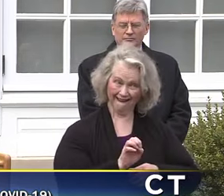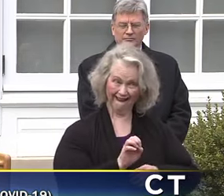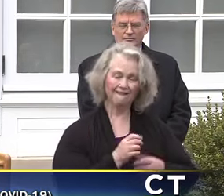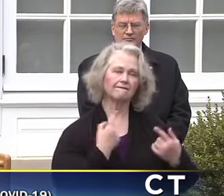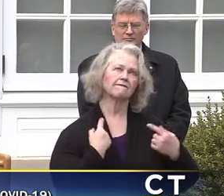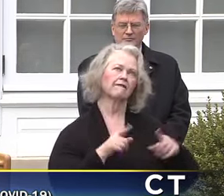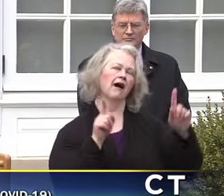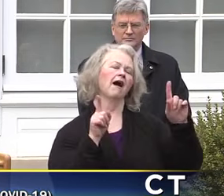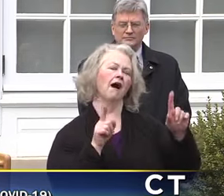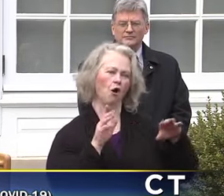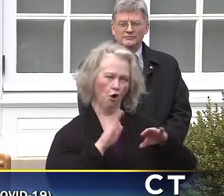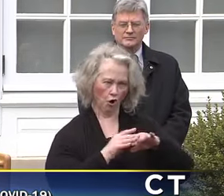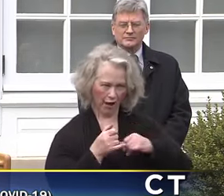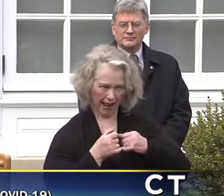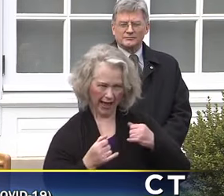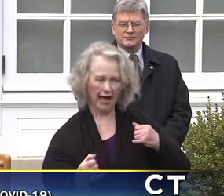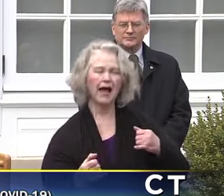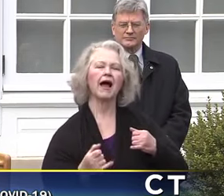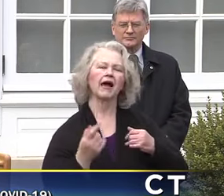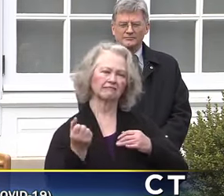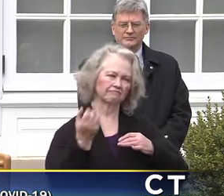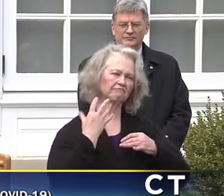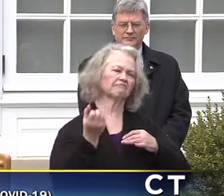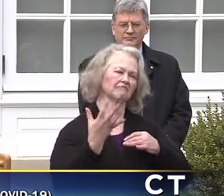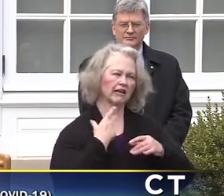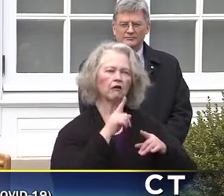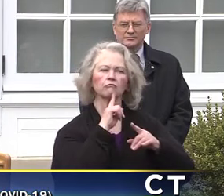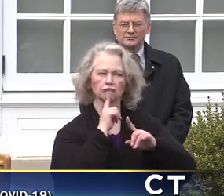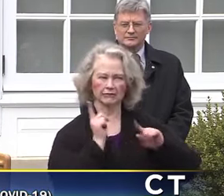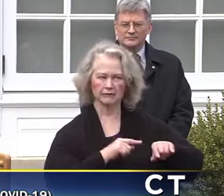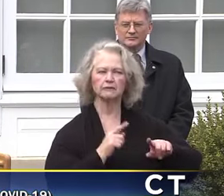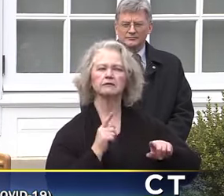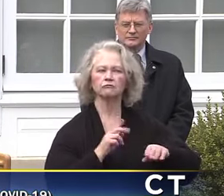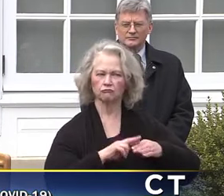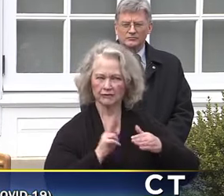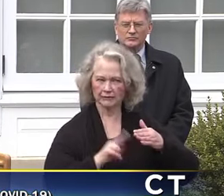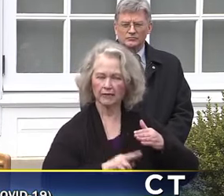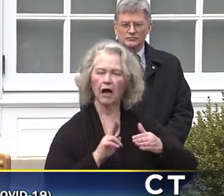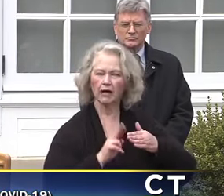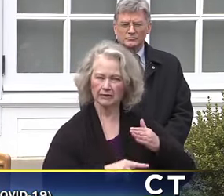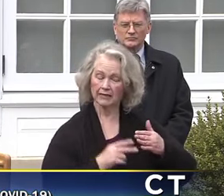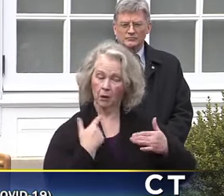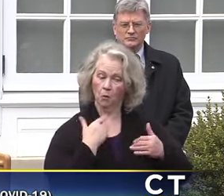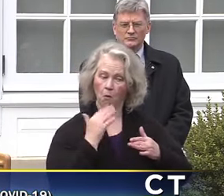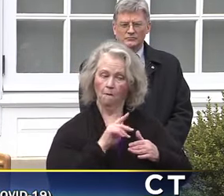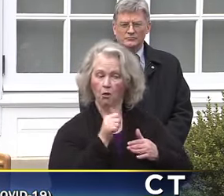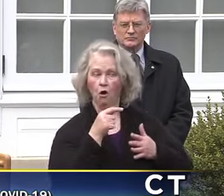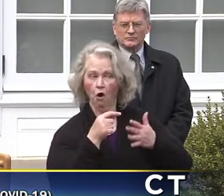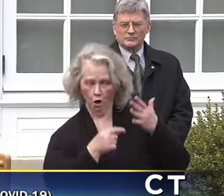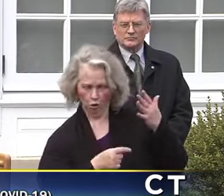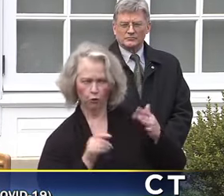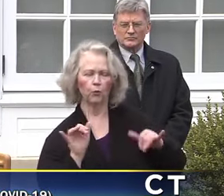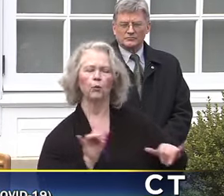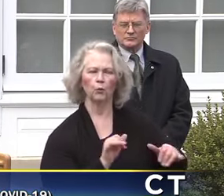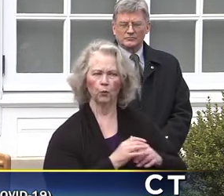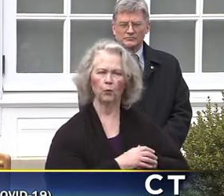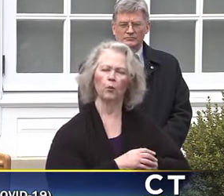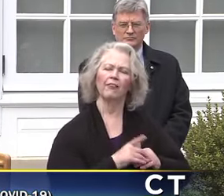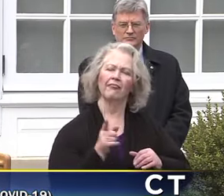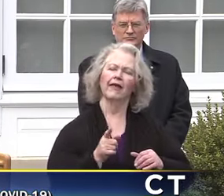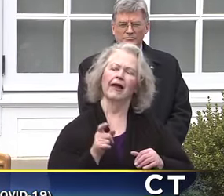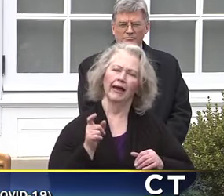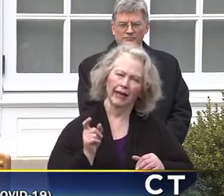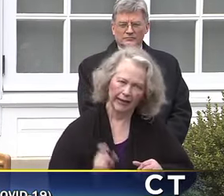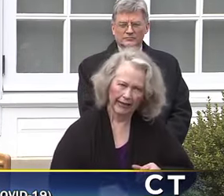testing. And we expect to have other testing sources available for our other acute care hospitals as well. They need these test